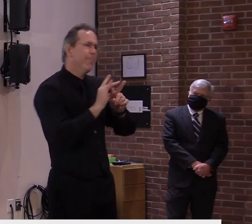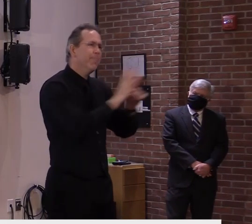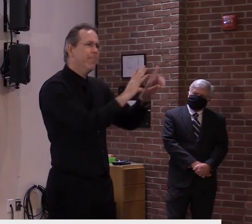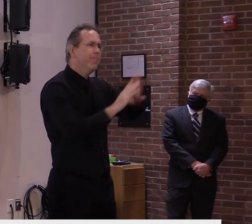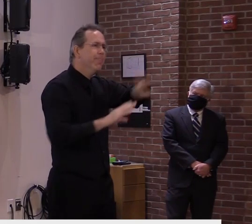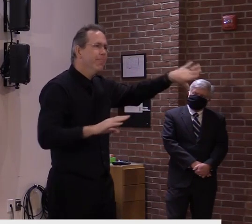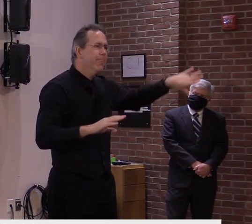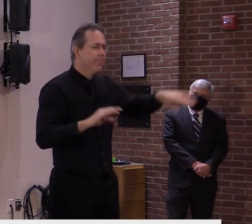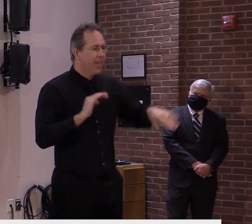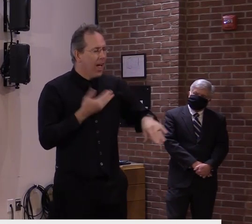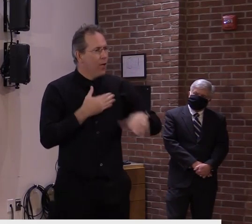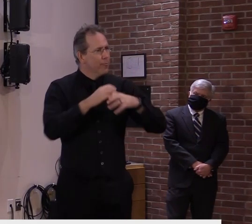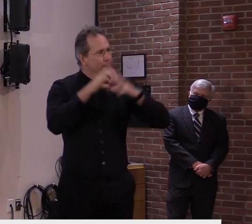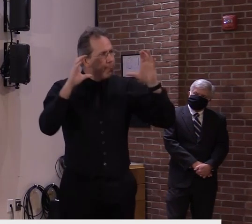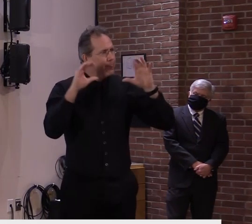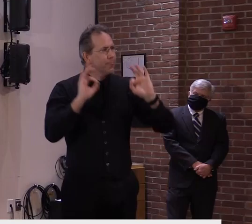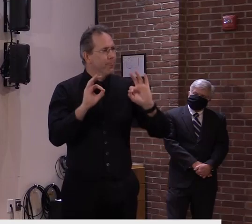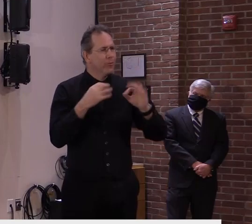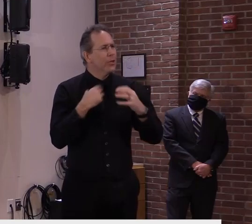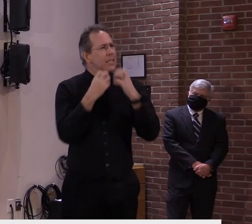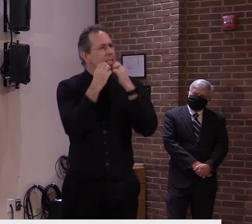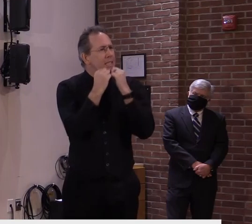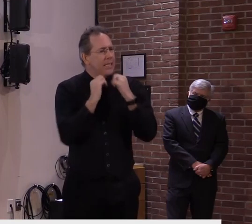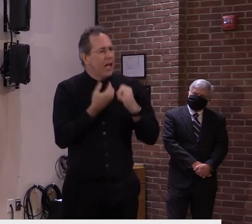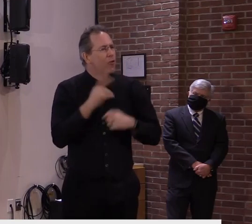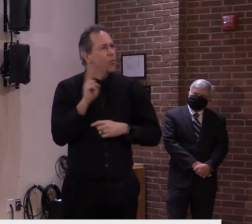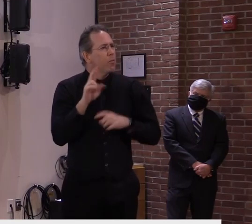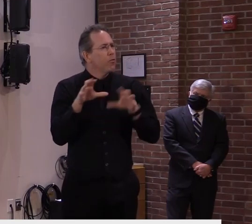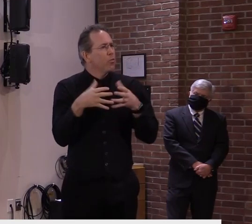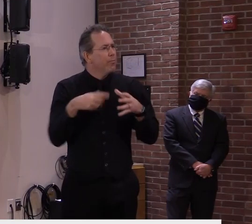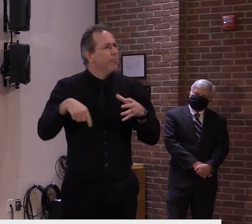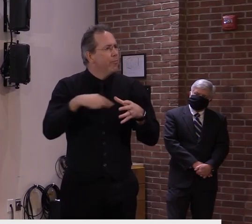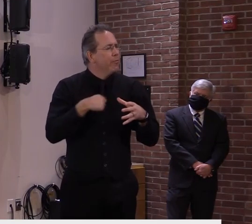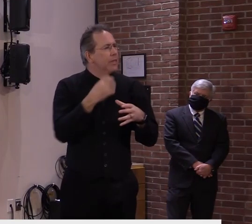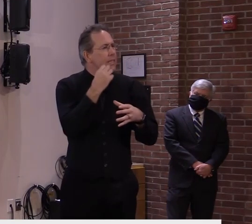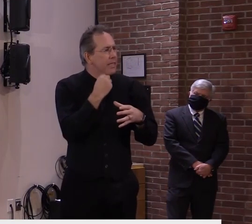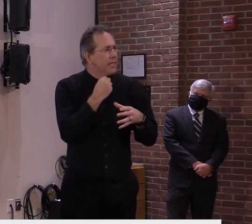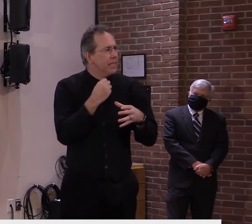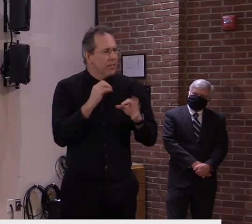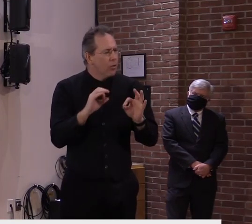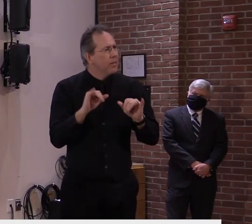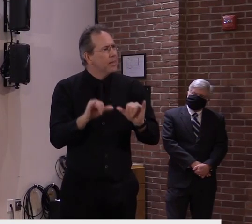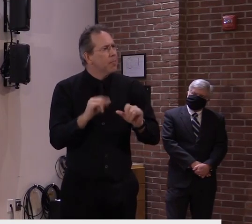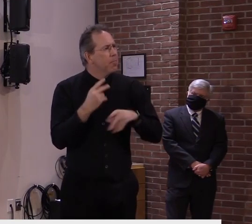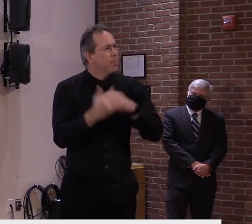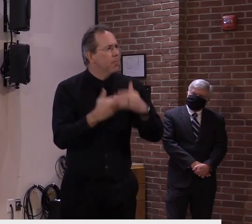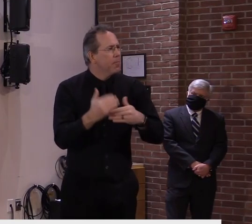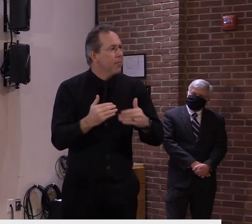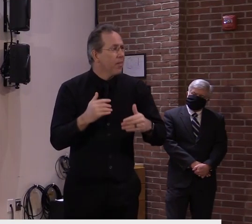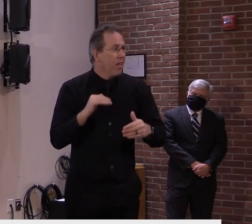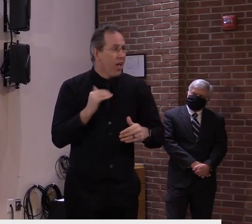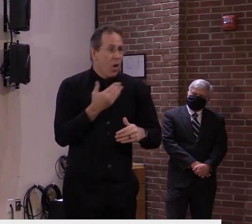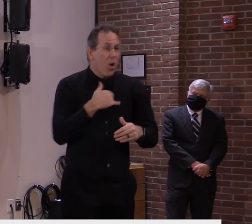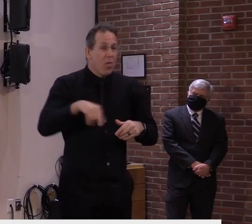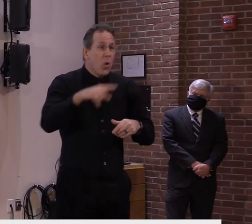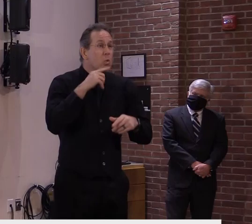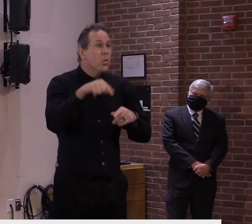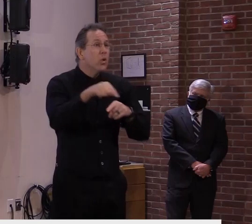continue with some of what I perceive as white supremacy dominating,